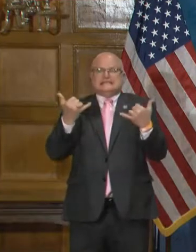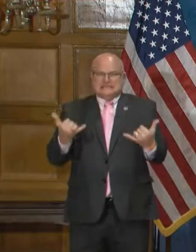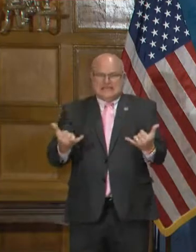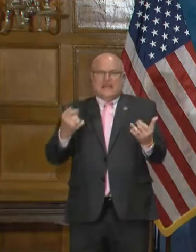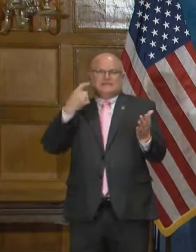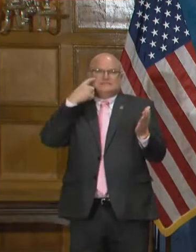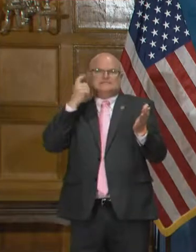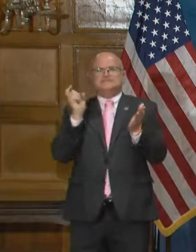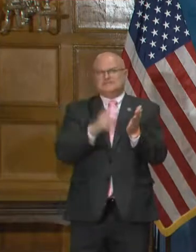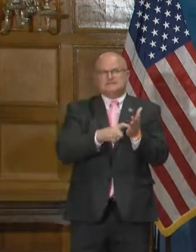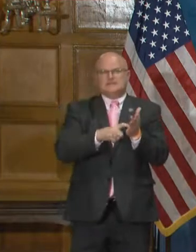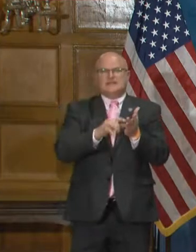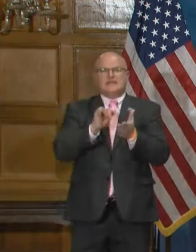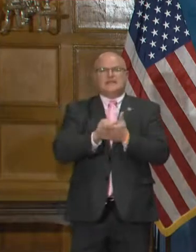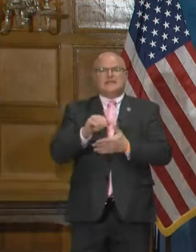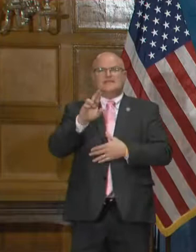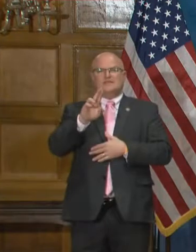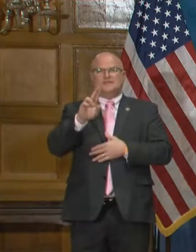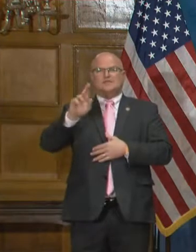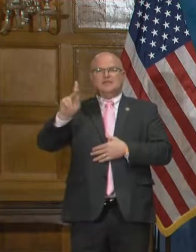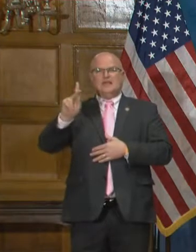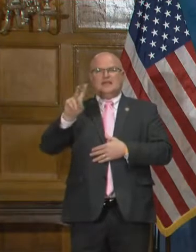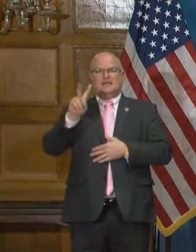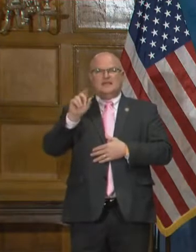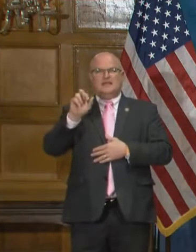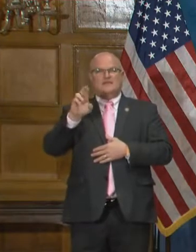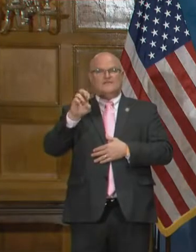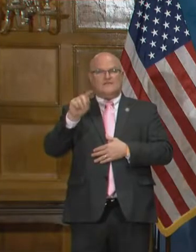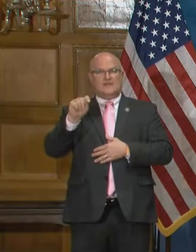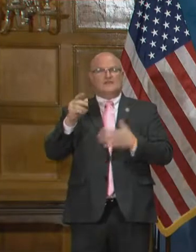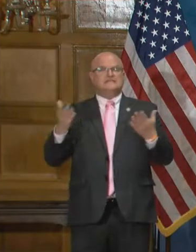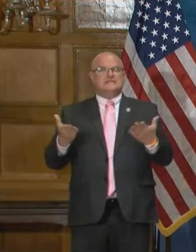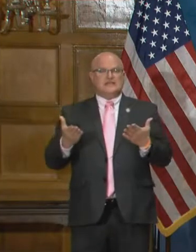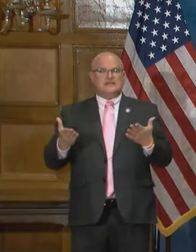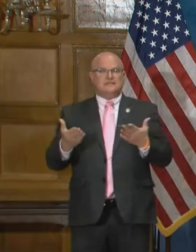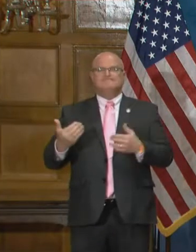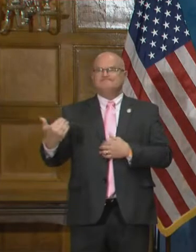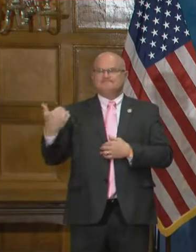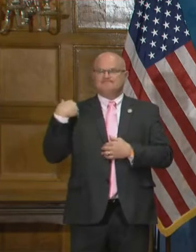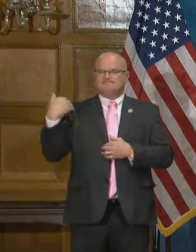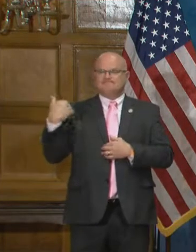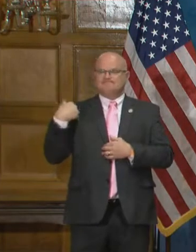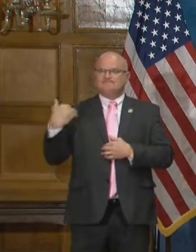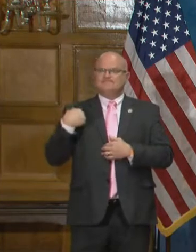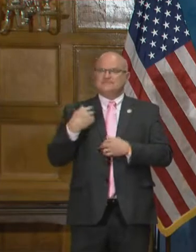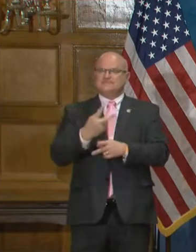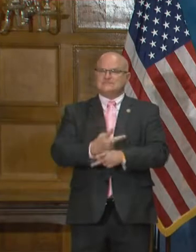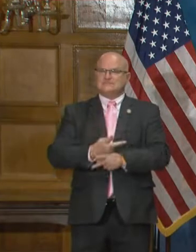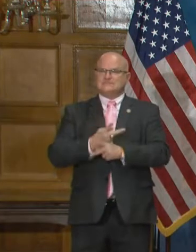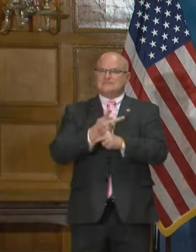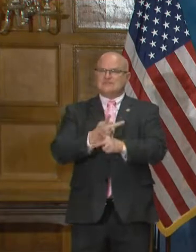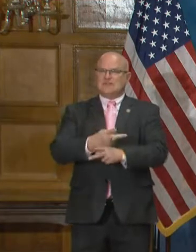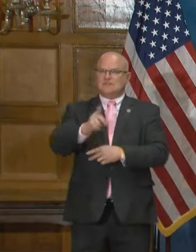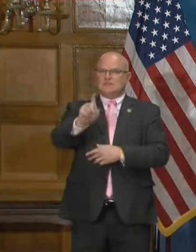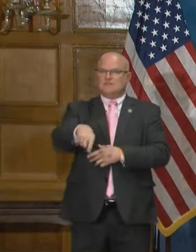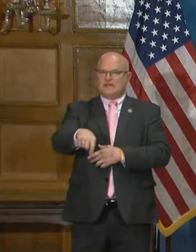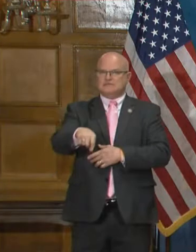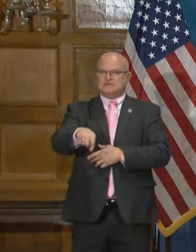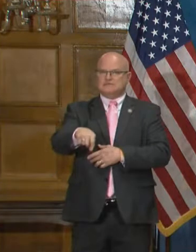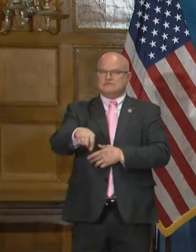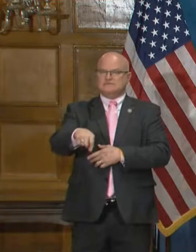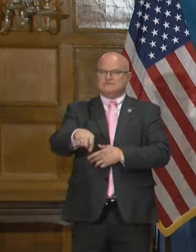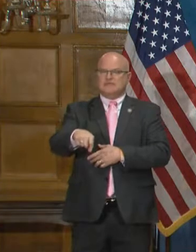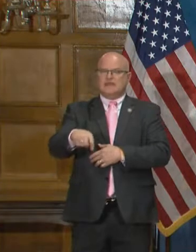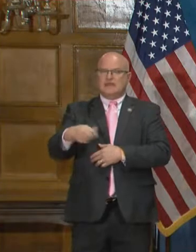documented that the UK variant is here. And it's a reminder that we have to be cautious. We have to